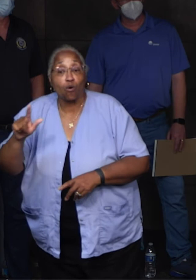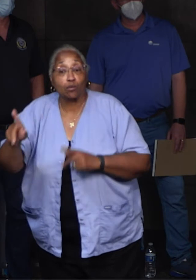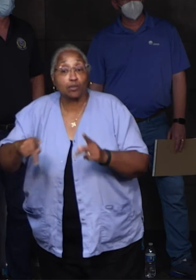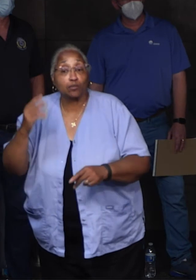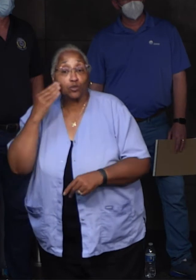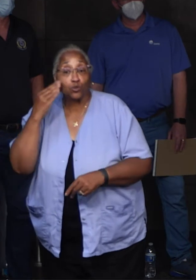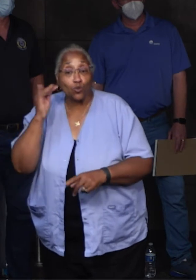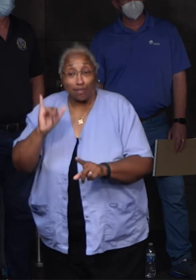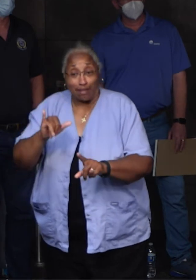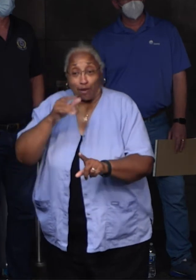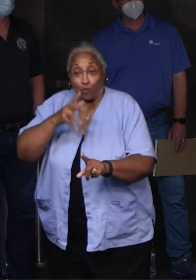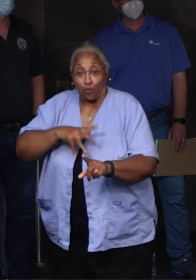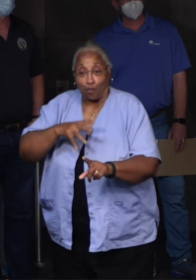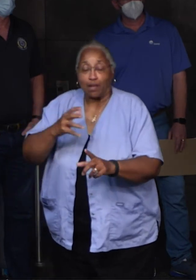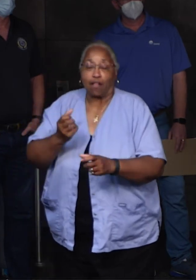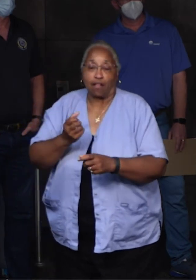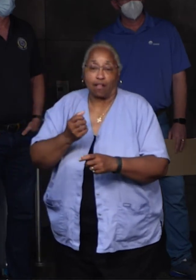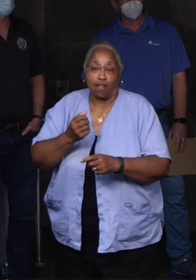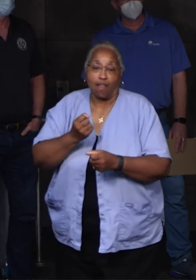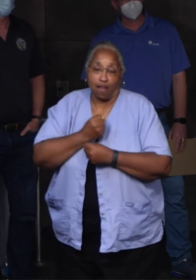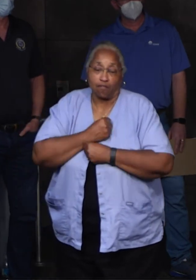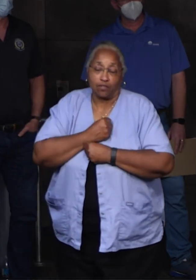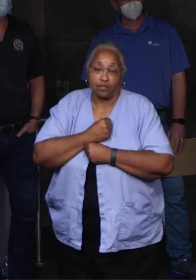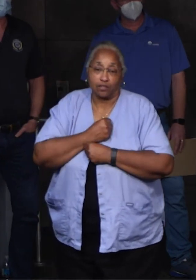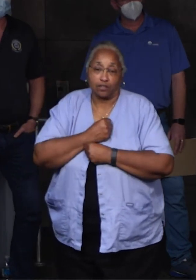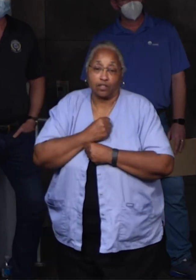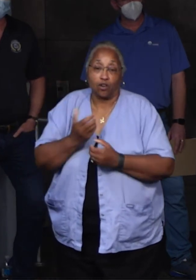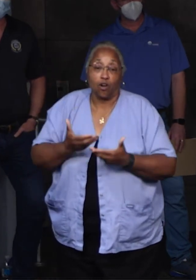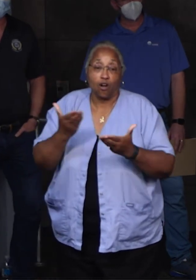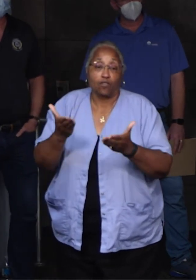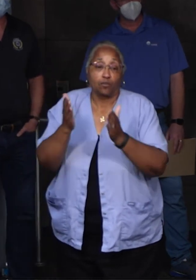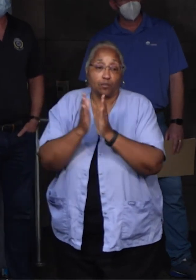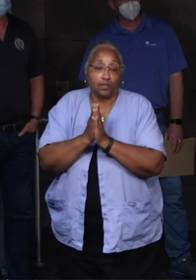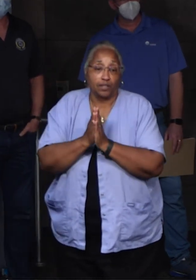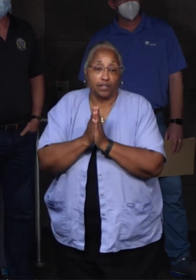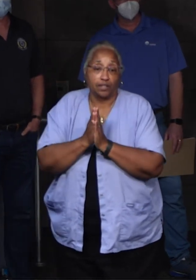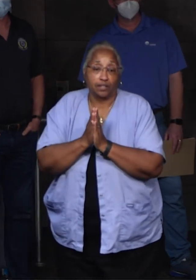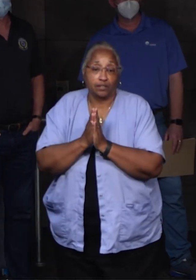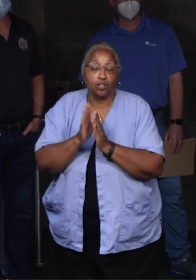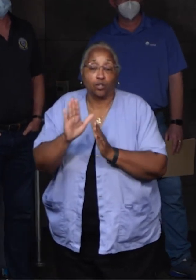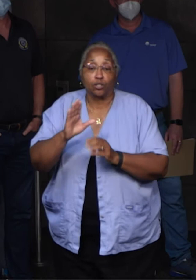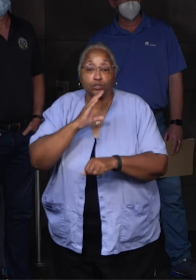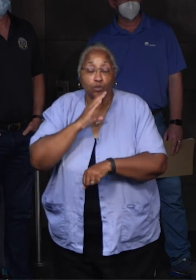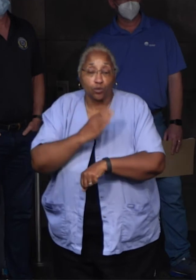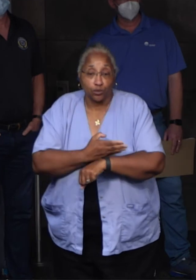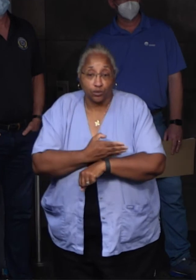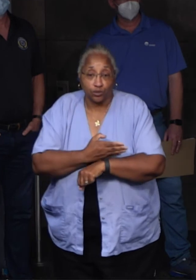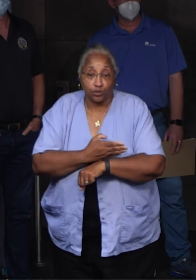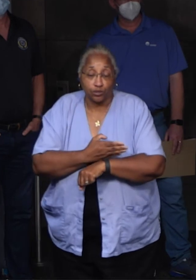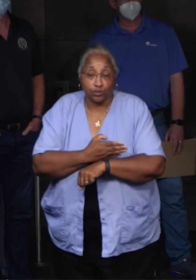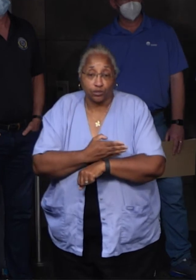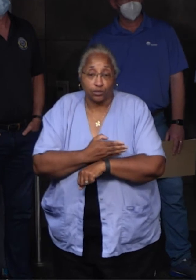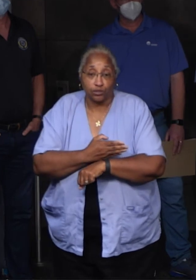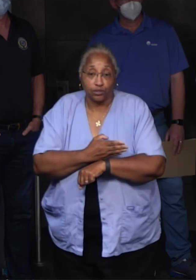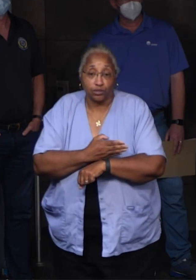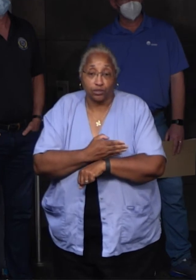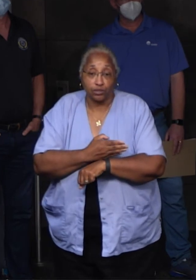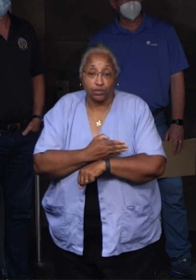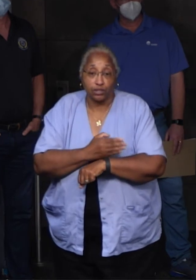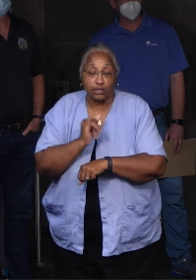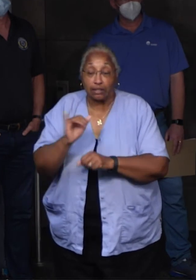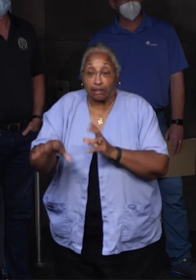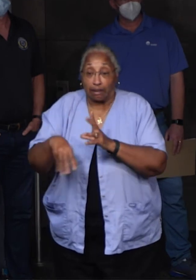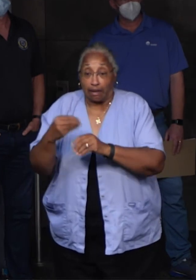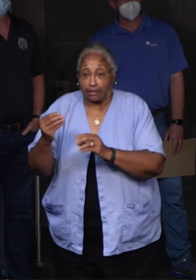her loved her. And so I offer prayers to her daughter who is